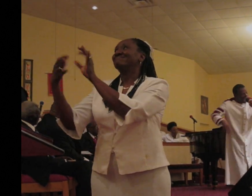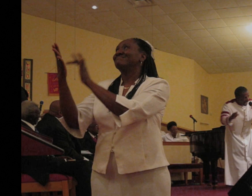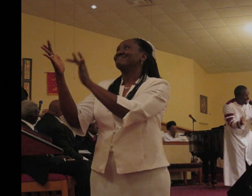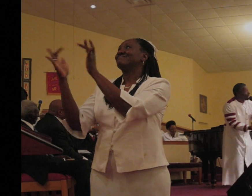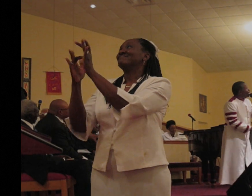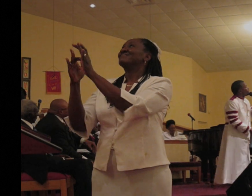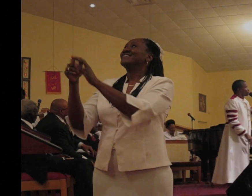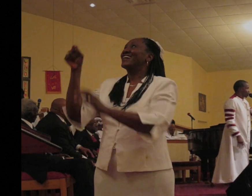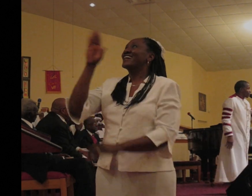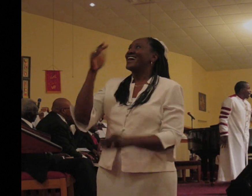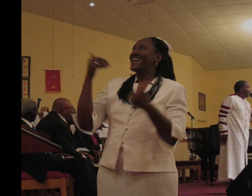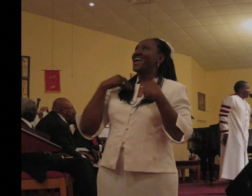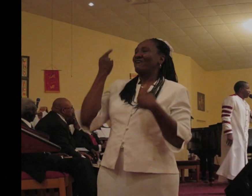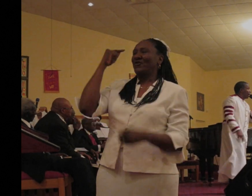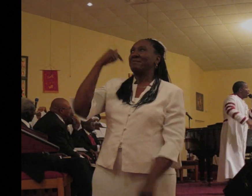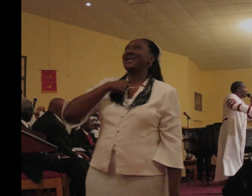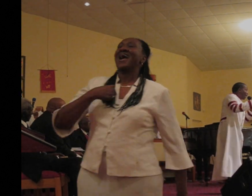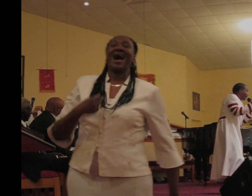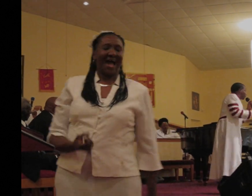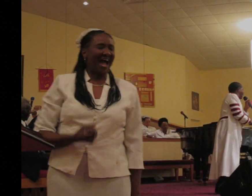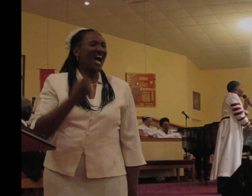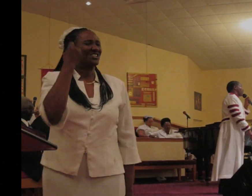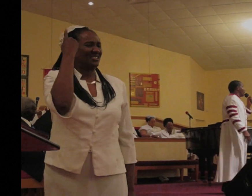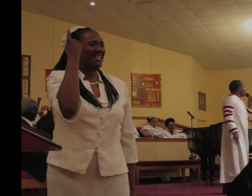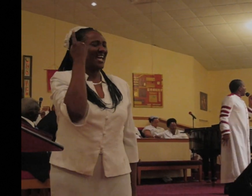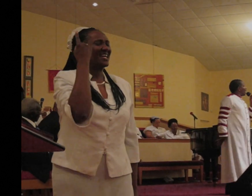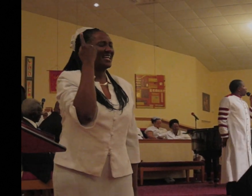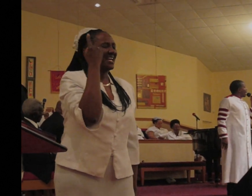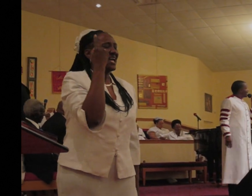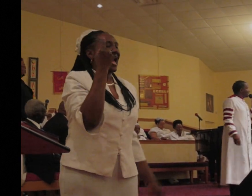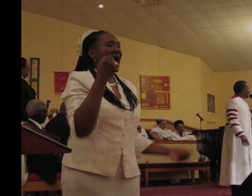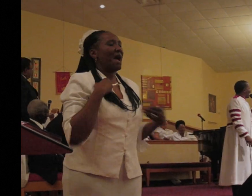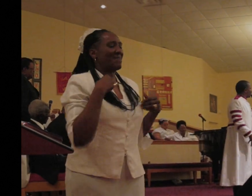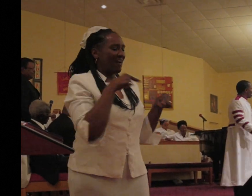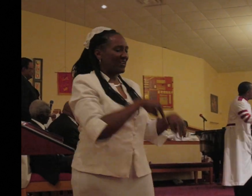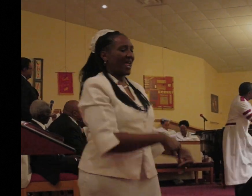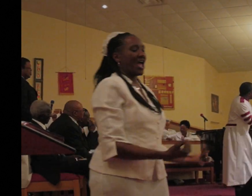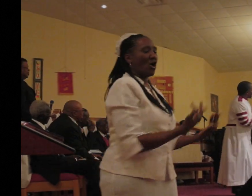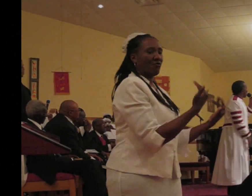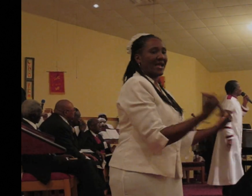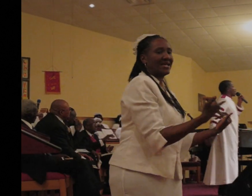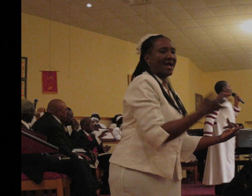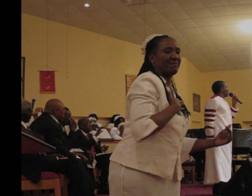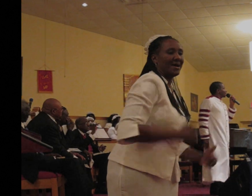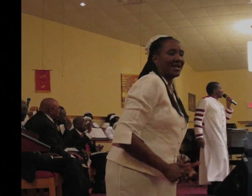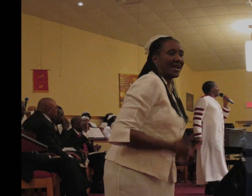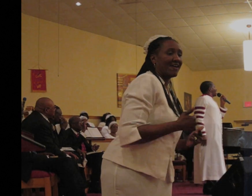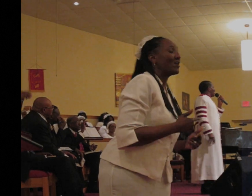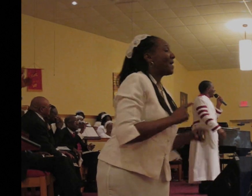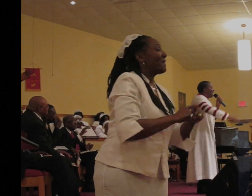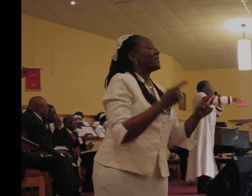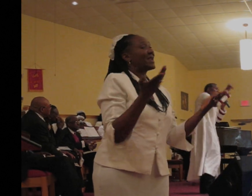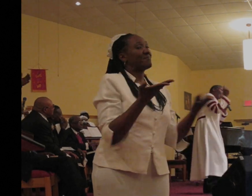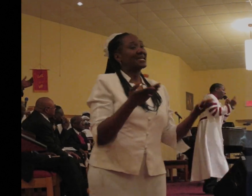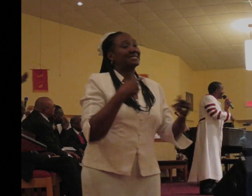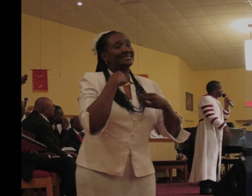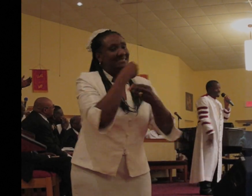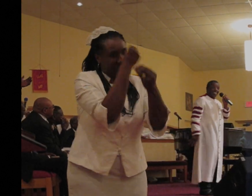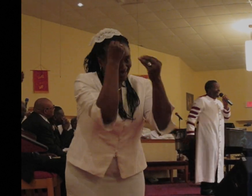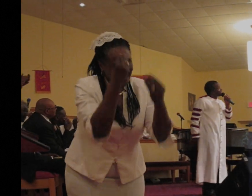I understand that I'm catching the hell right now. But I've come to tell you that hell is not